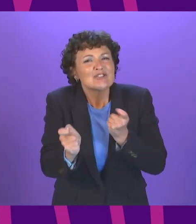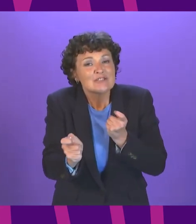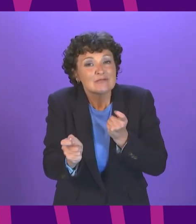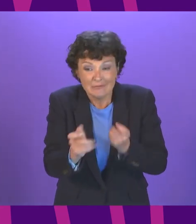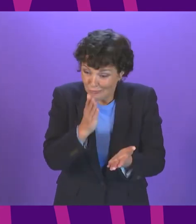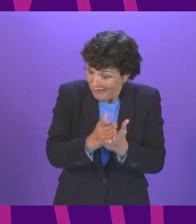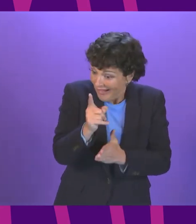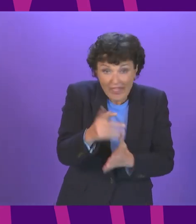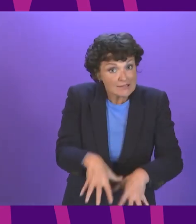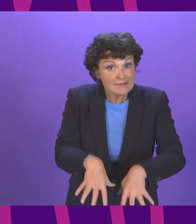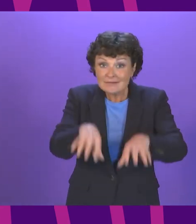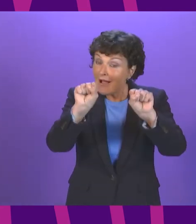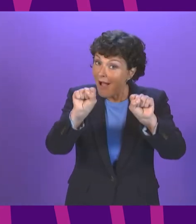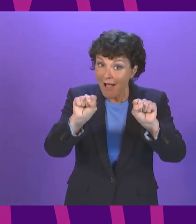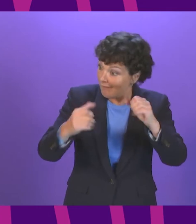beginning